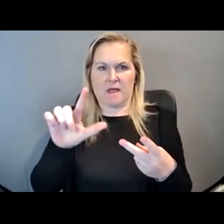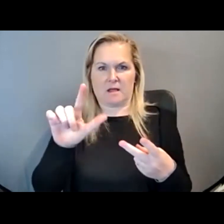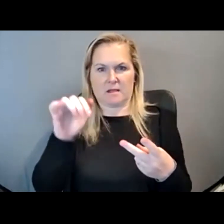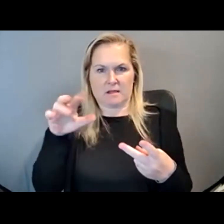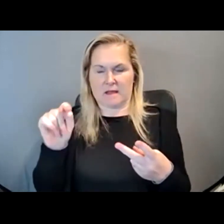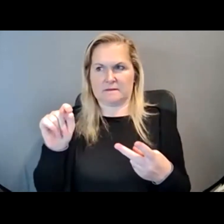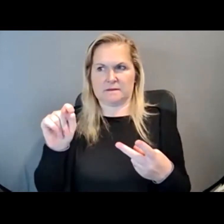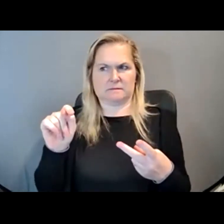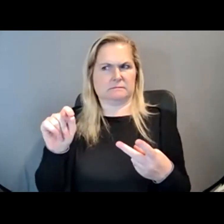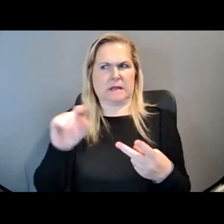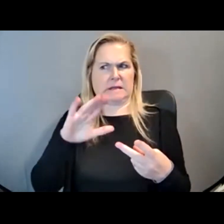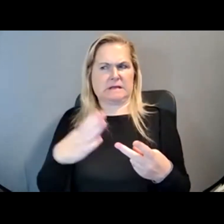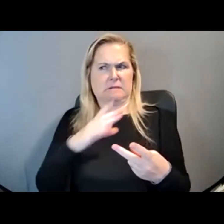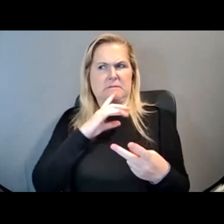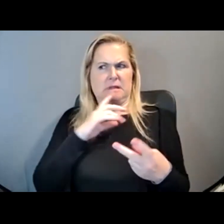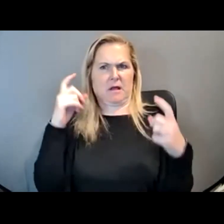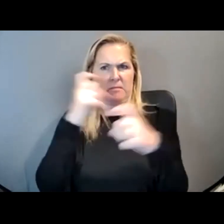for someone who likes a lot of shoes.